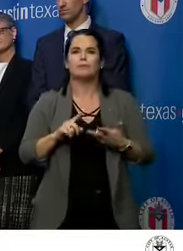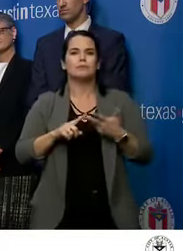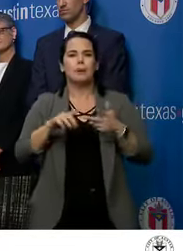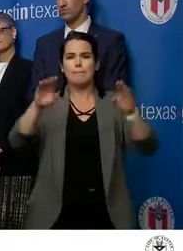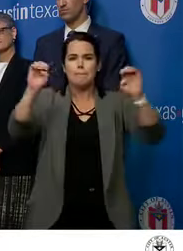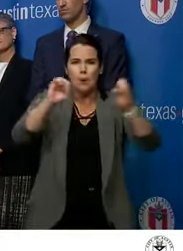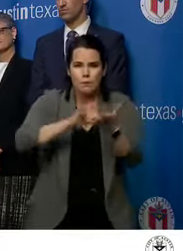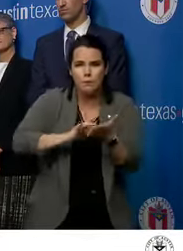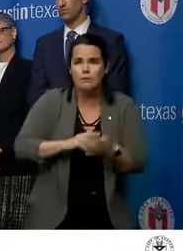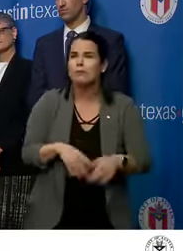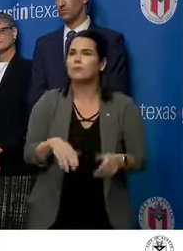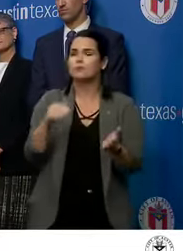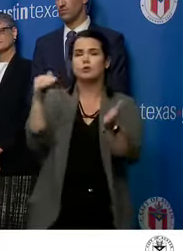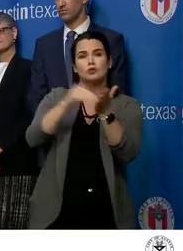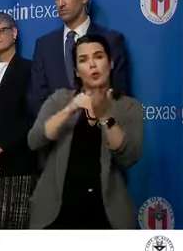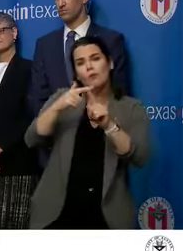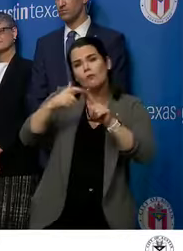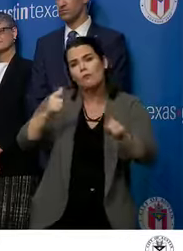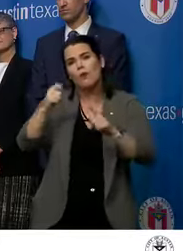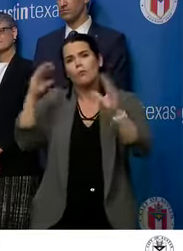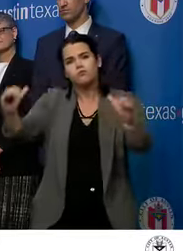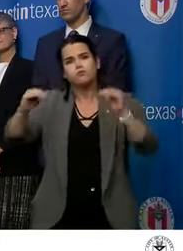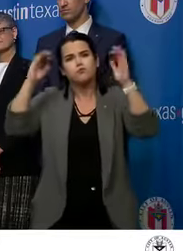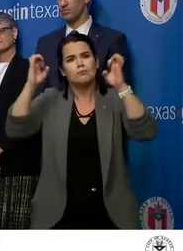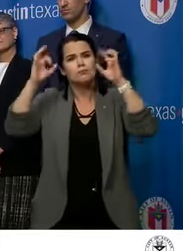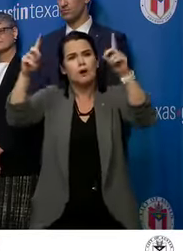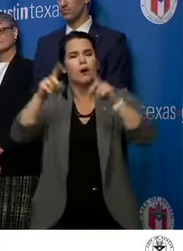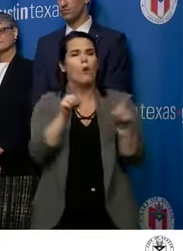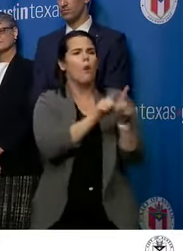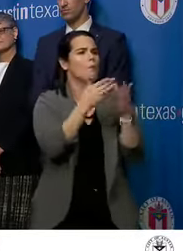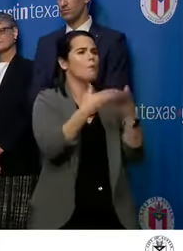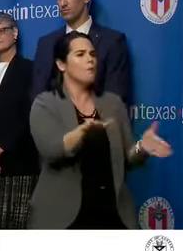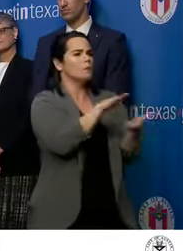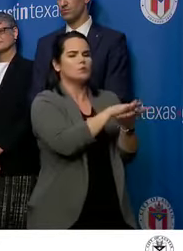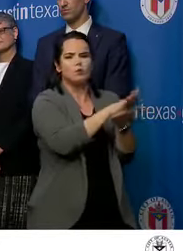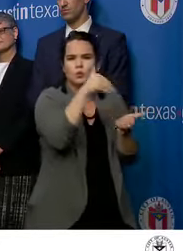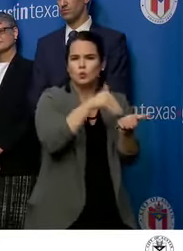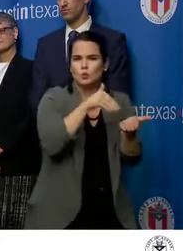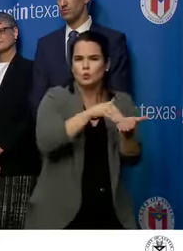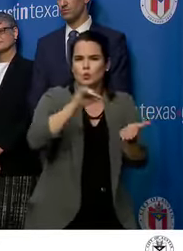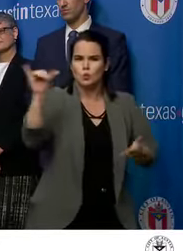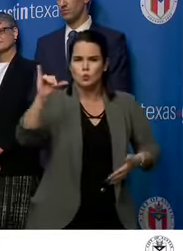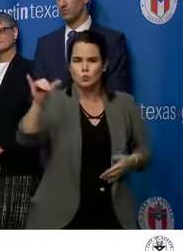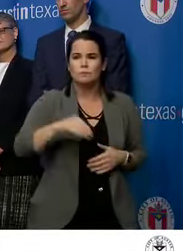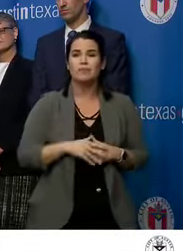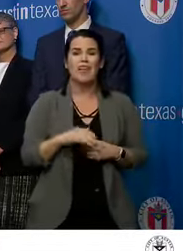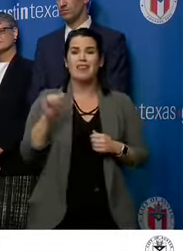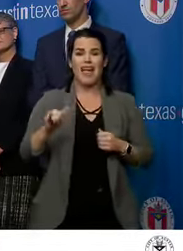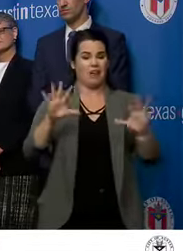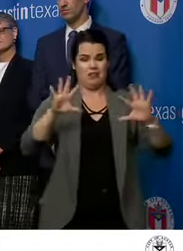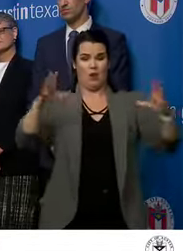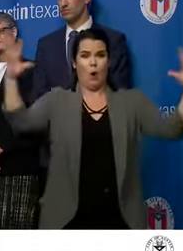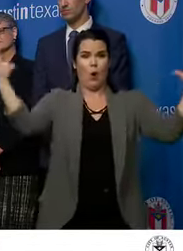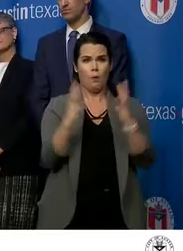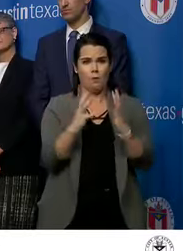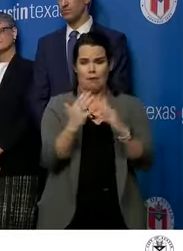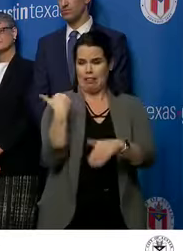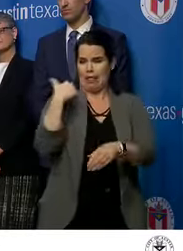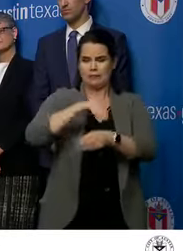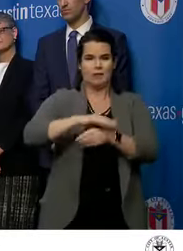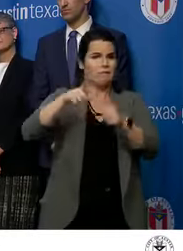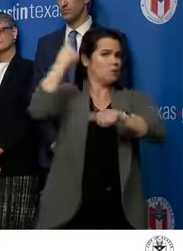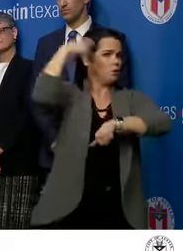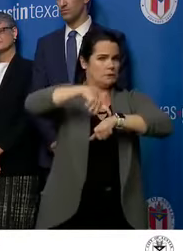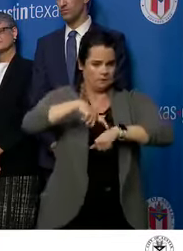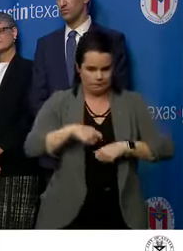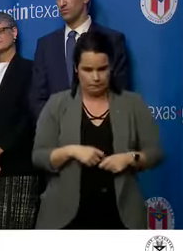are physicians from higher education and from public schools. This group together got together last night for the first